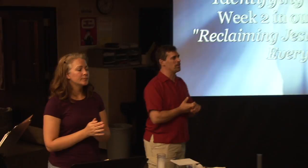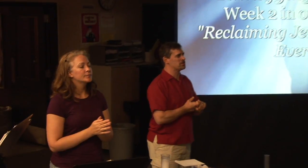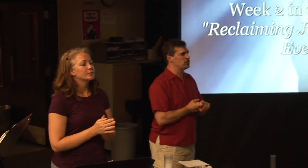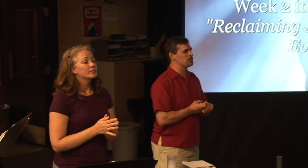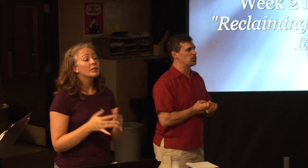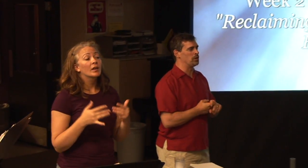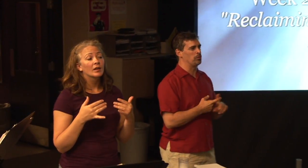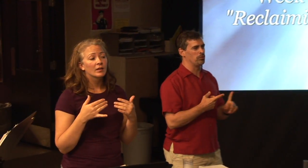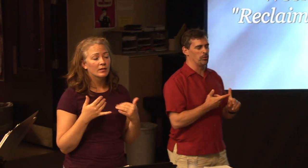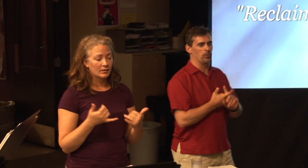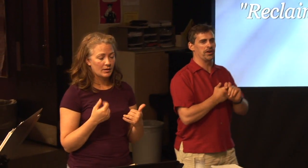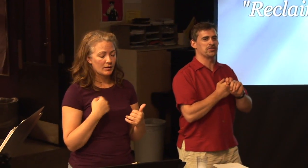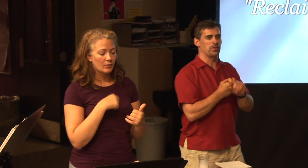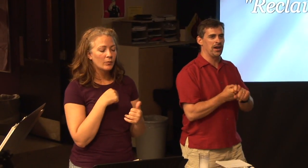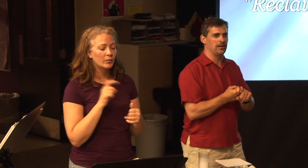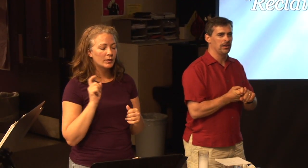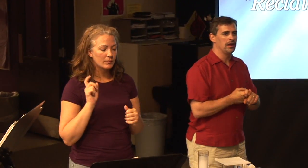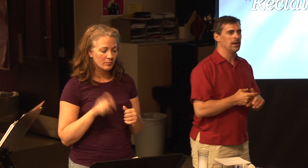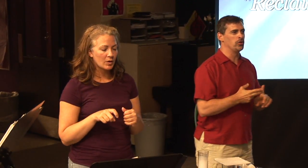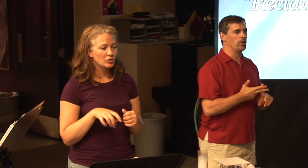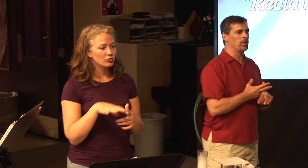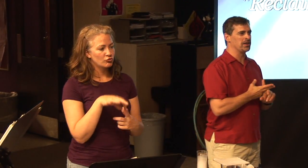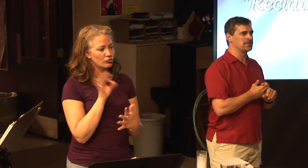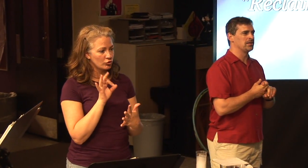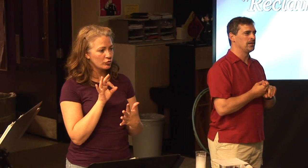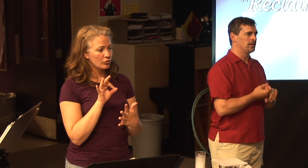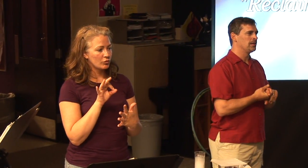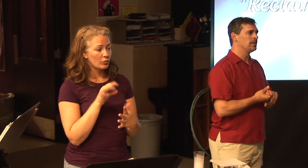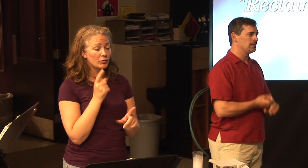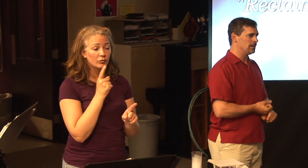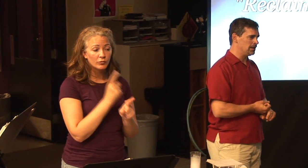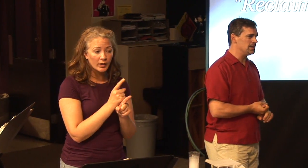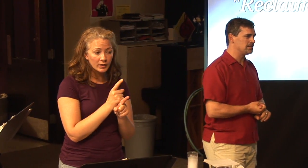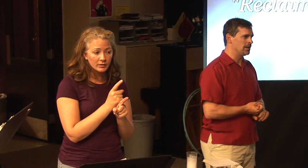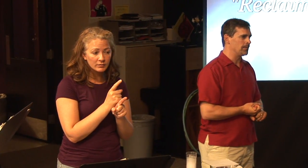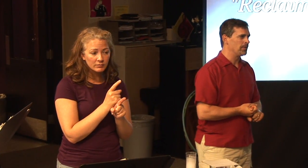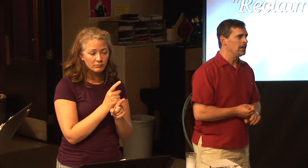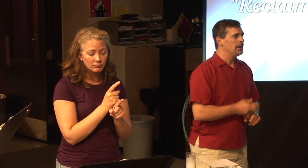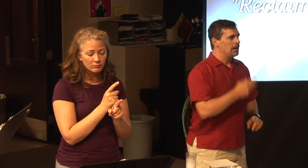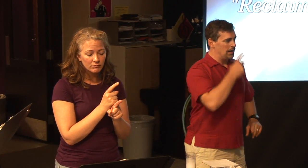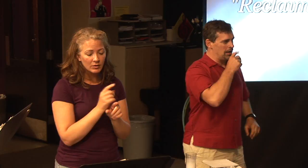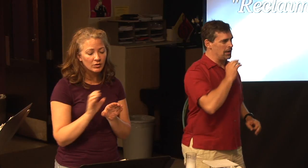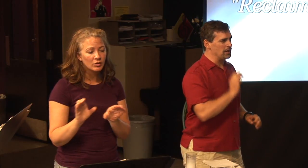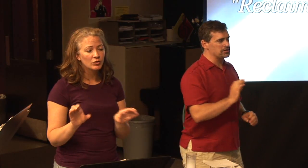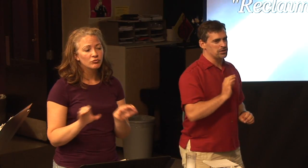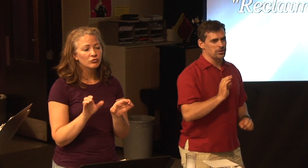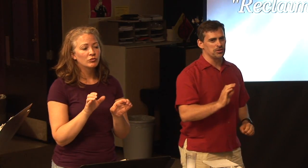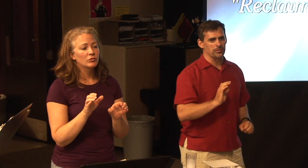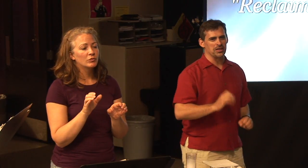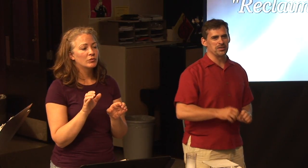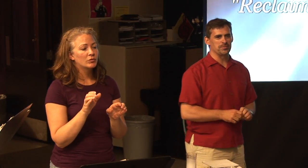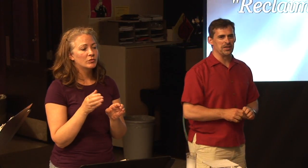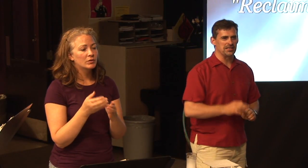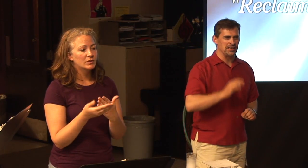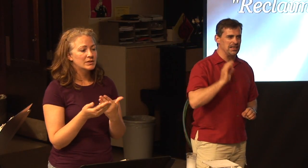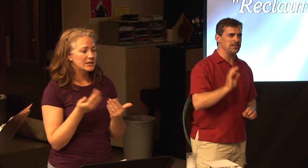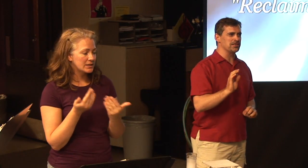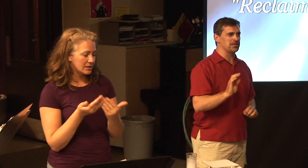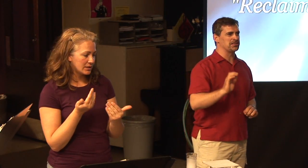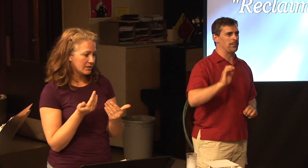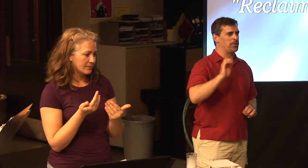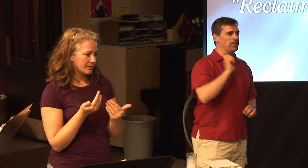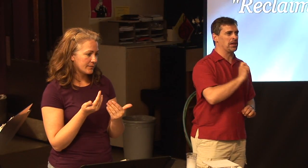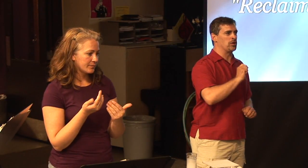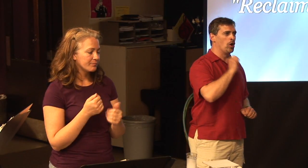says, Now we must choose between doing what is right and doing what is easy. And I think as a church, Sometimes it's